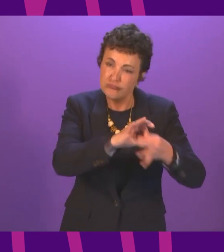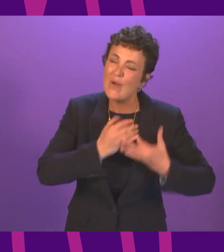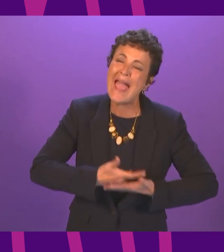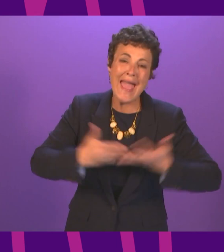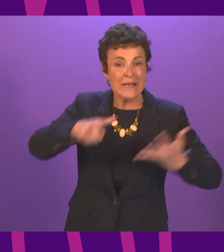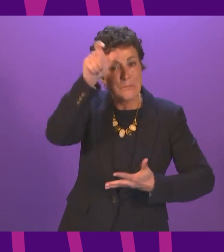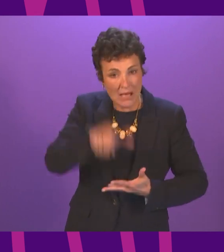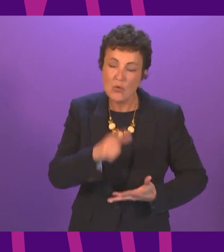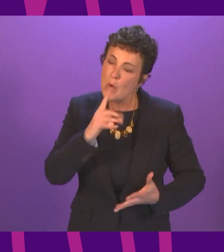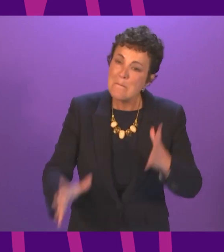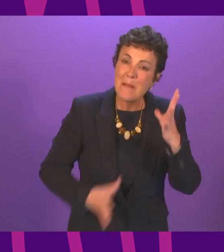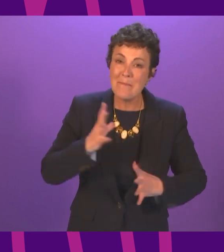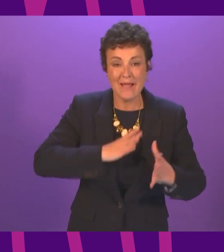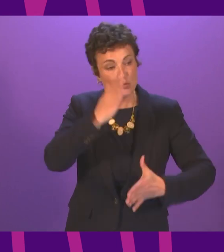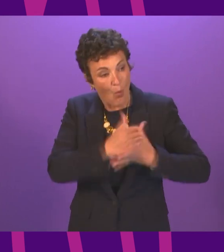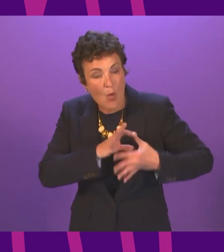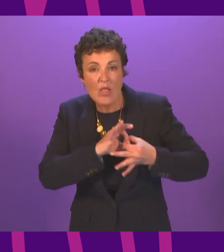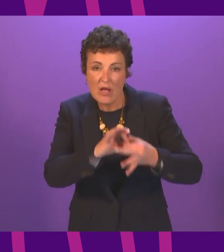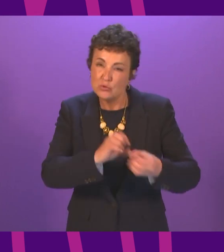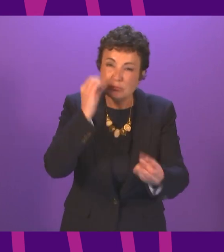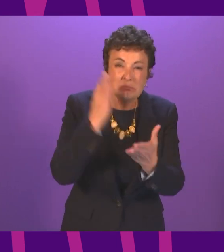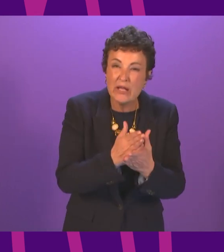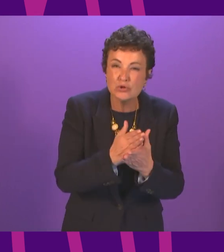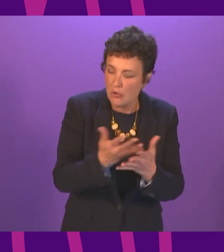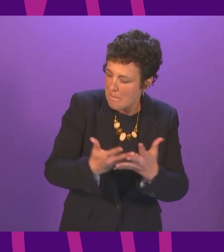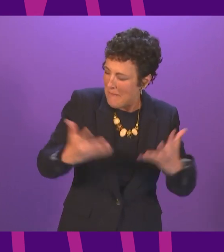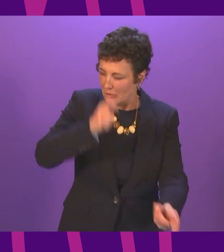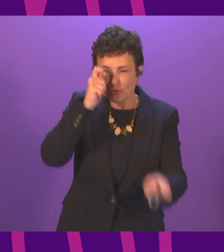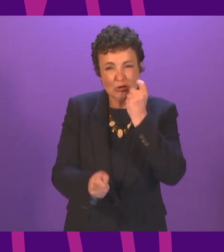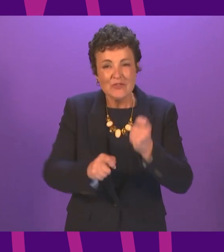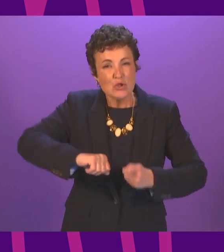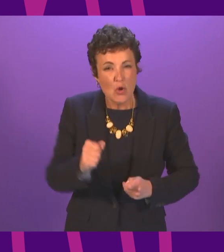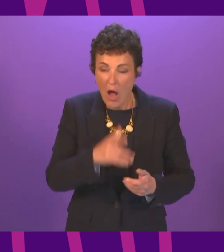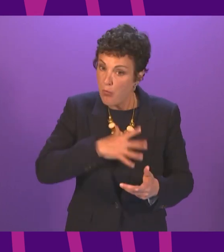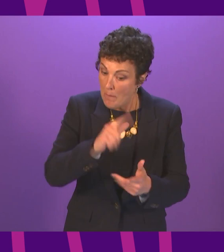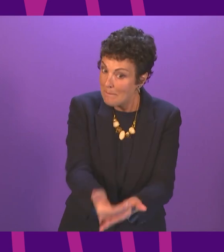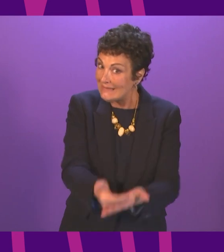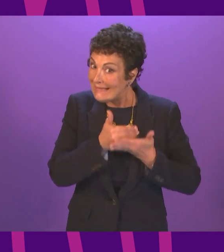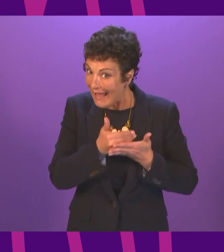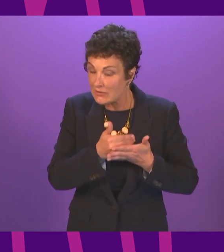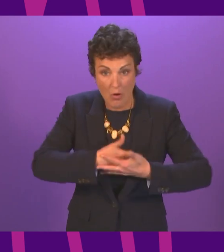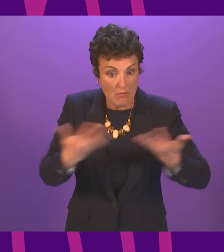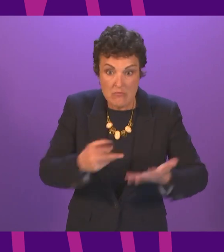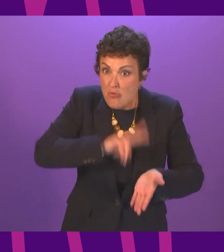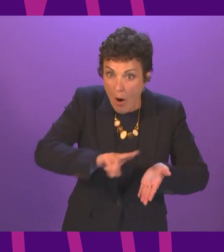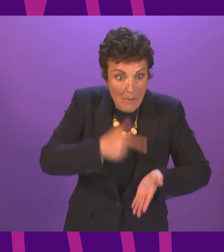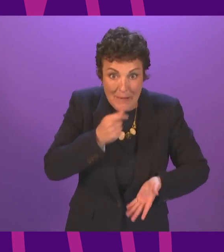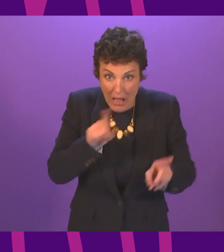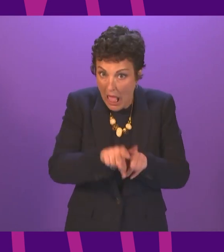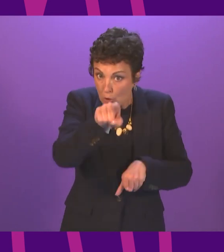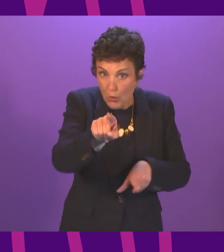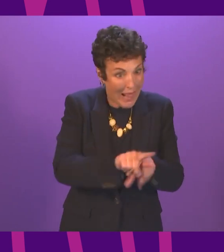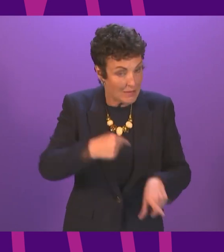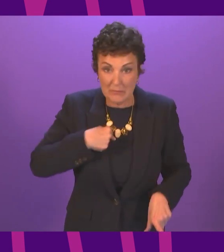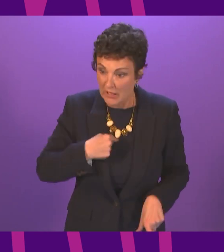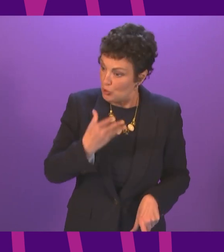anyone who is willing to work with us to make such big and bold change again to protect the interests of ordinary people like us and